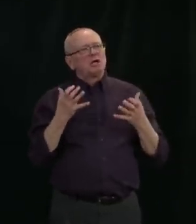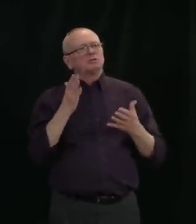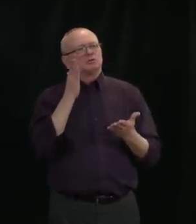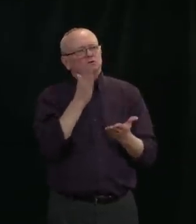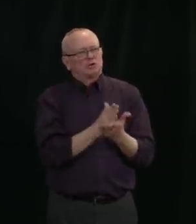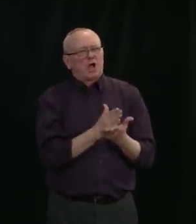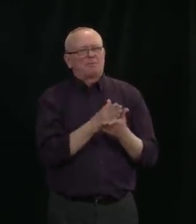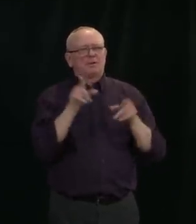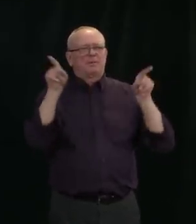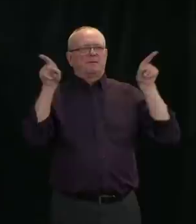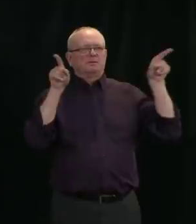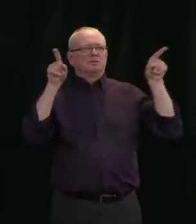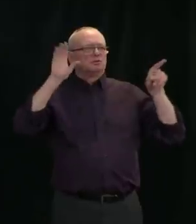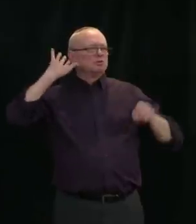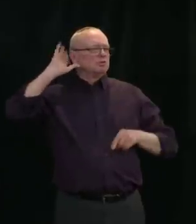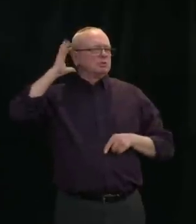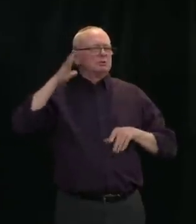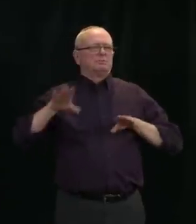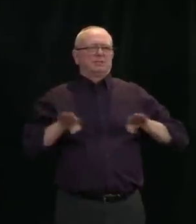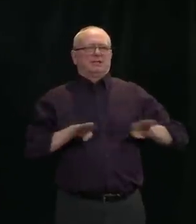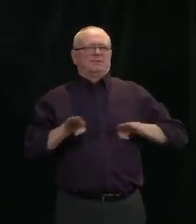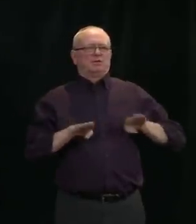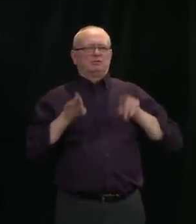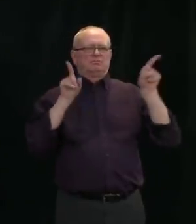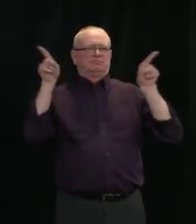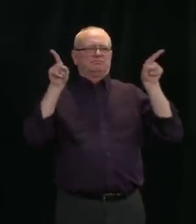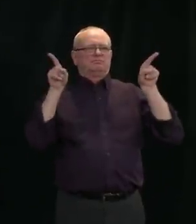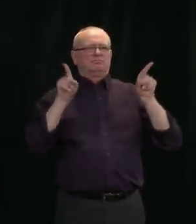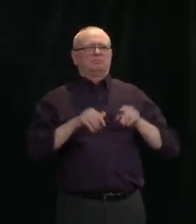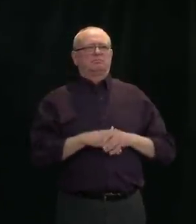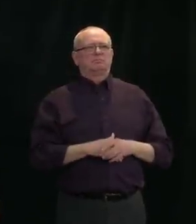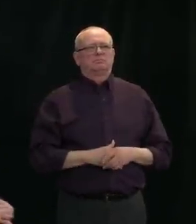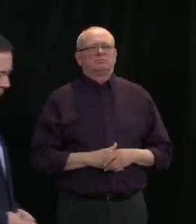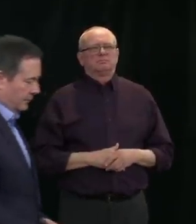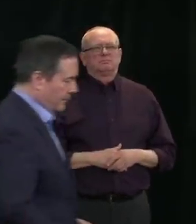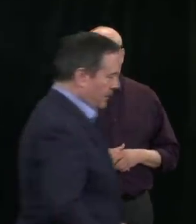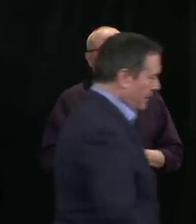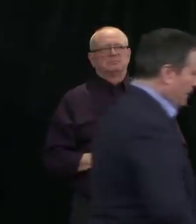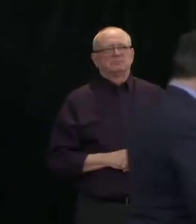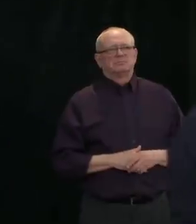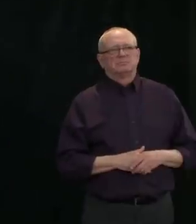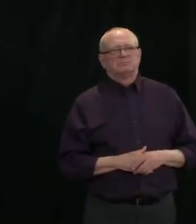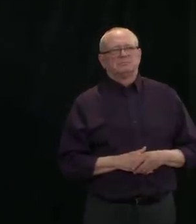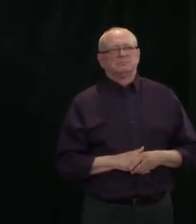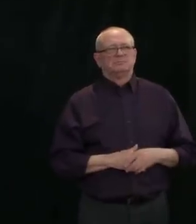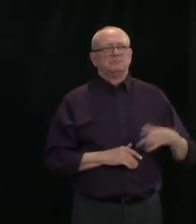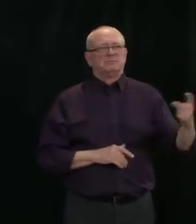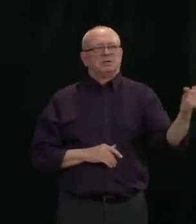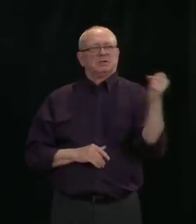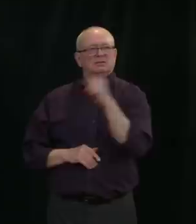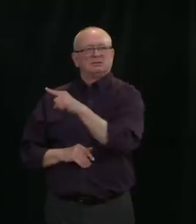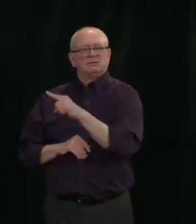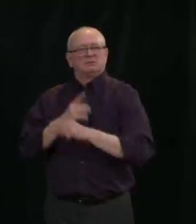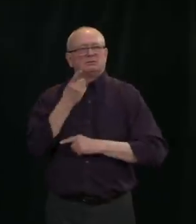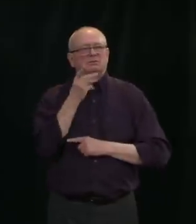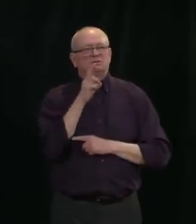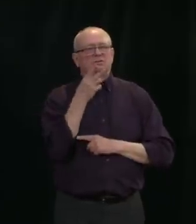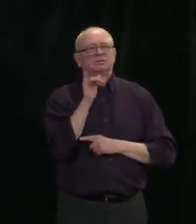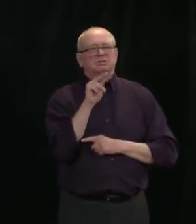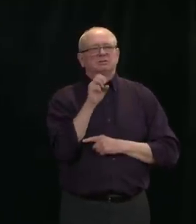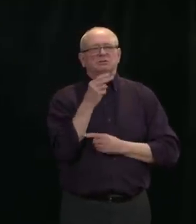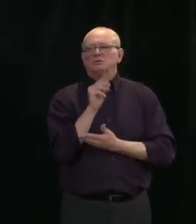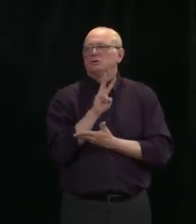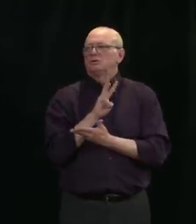Great. We'll go to the floor. Go ahead. Yeah, I believe this is a question for Dr. Hinshaw. We've been hearing a lot about senior